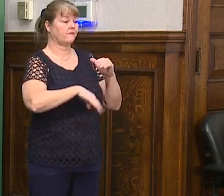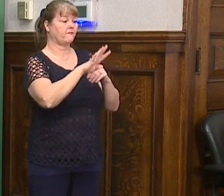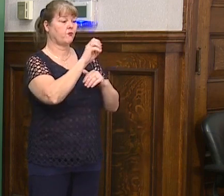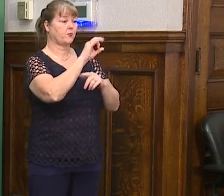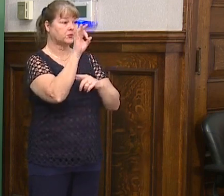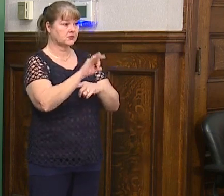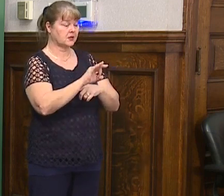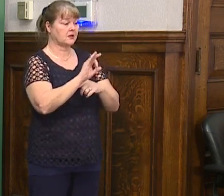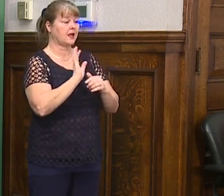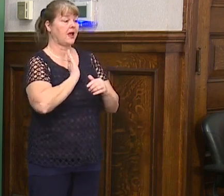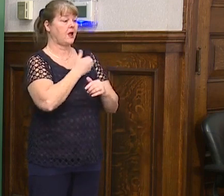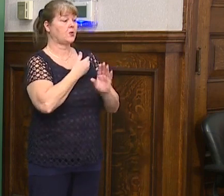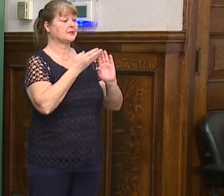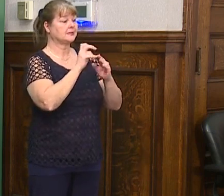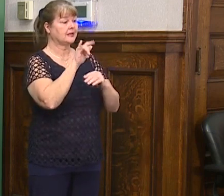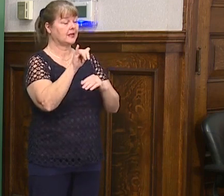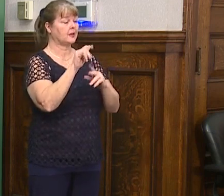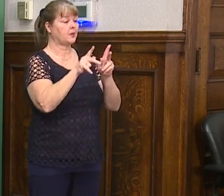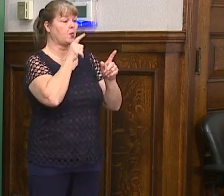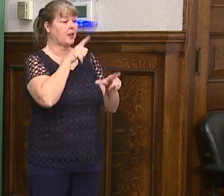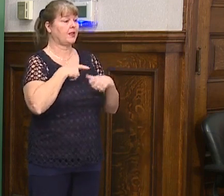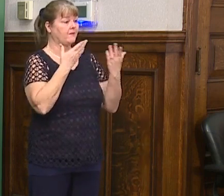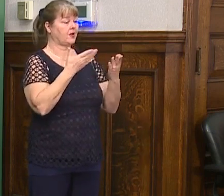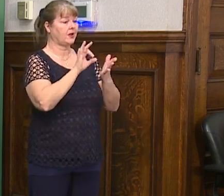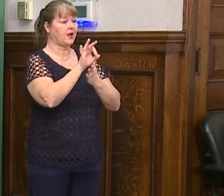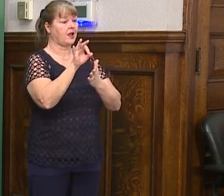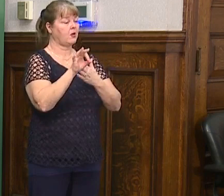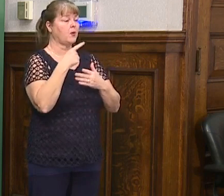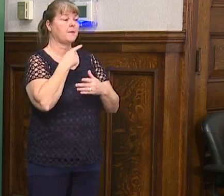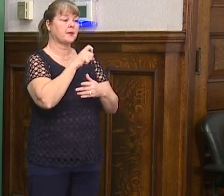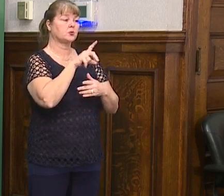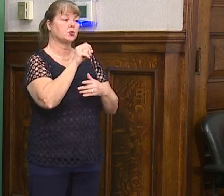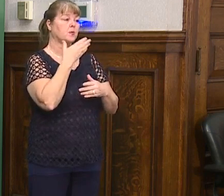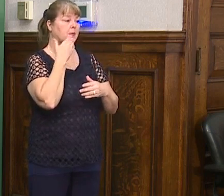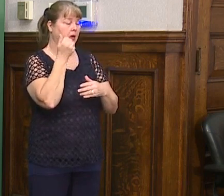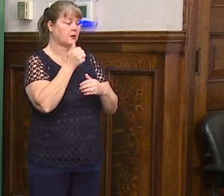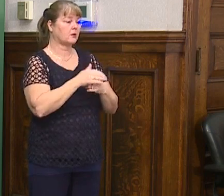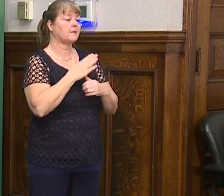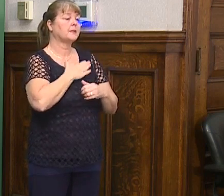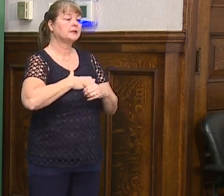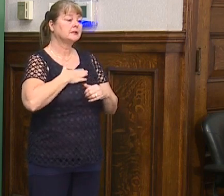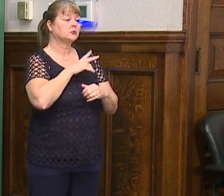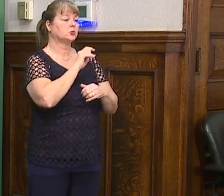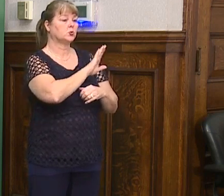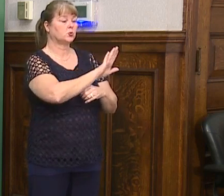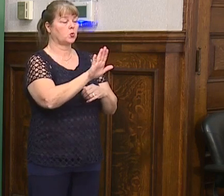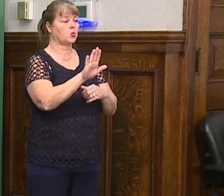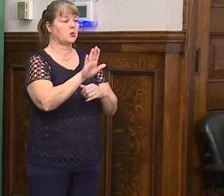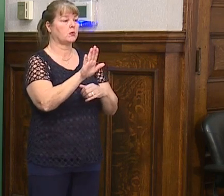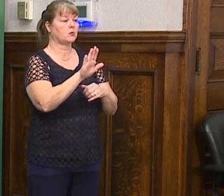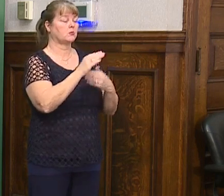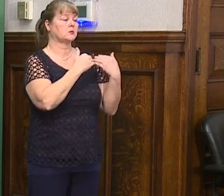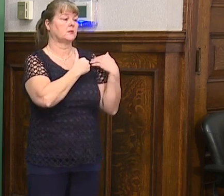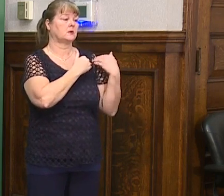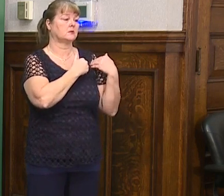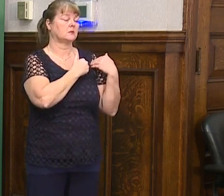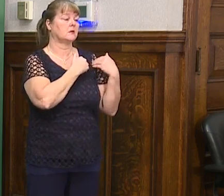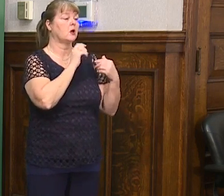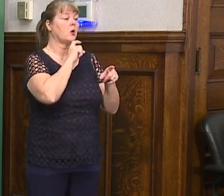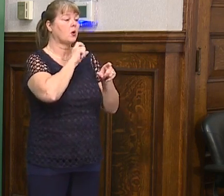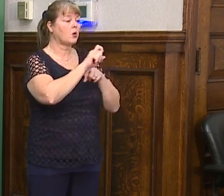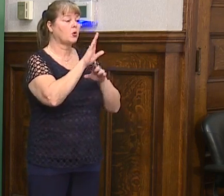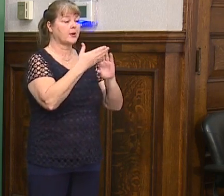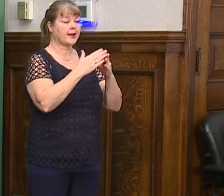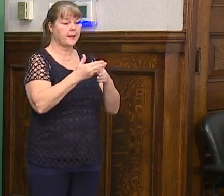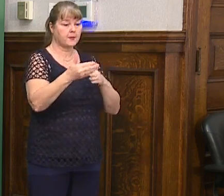of our city's residents have been counted. We have to do better. So please do your mayor a favor. Call your